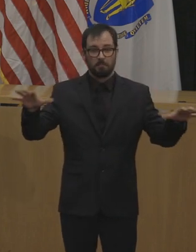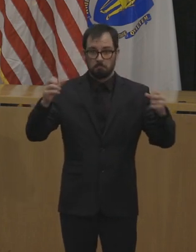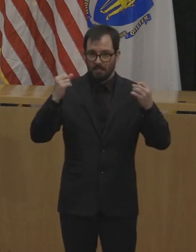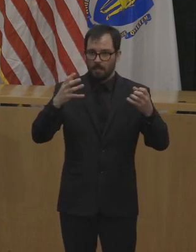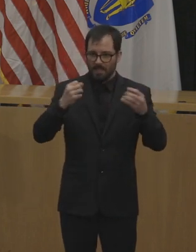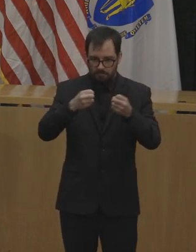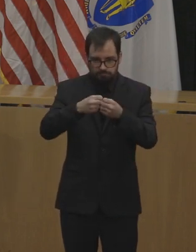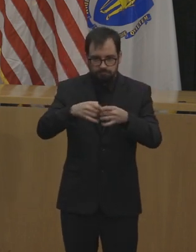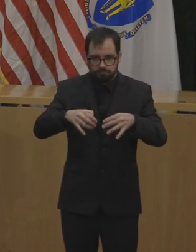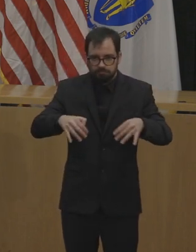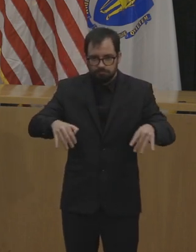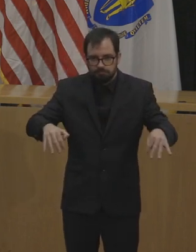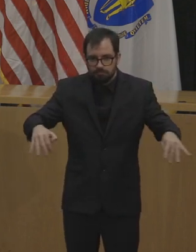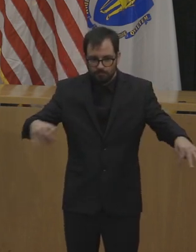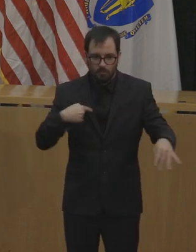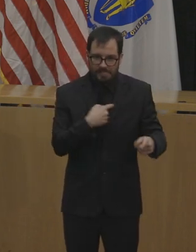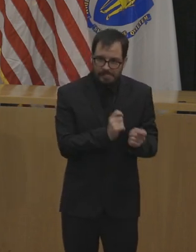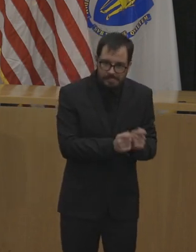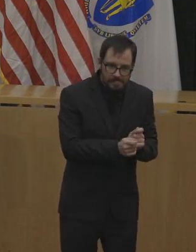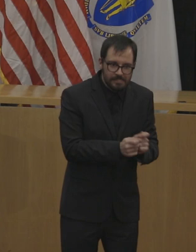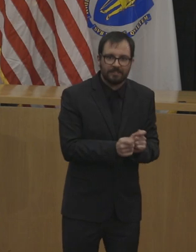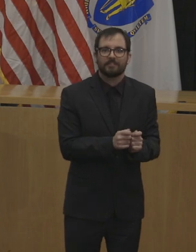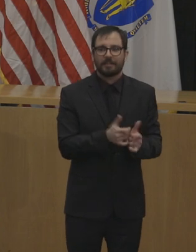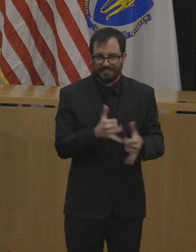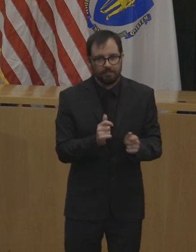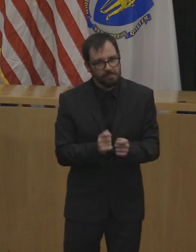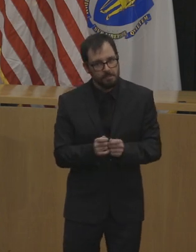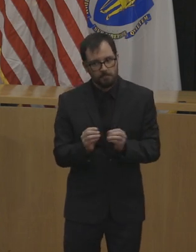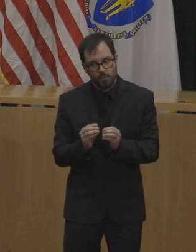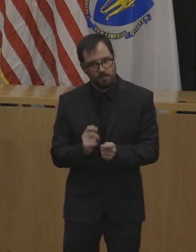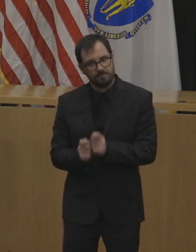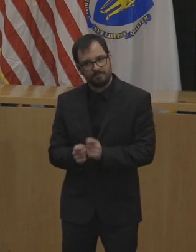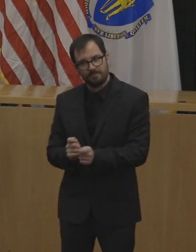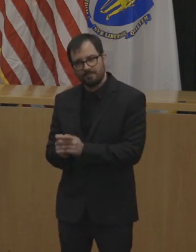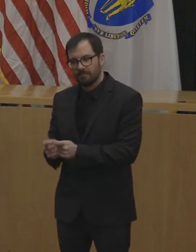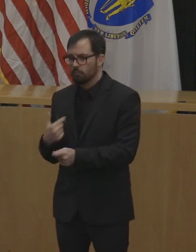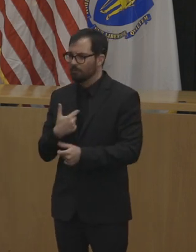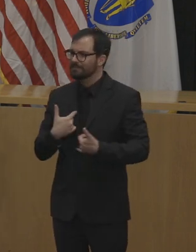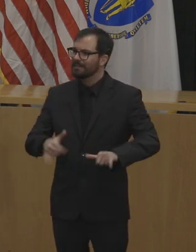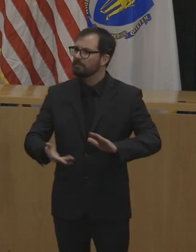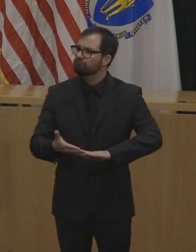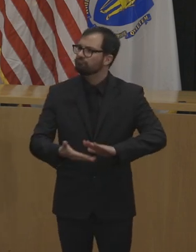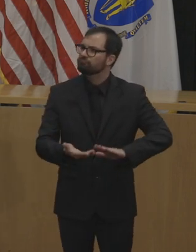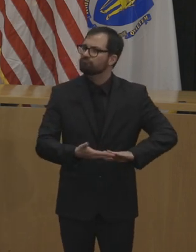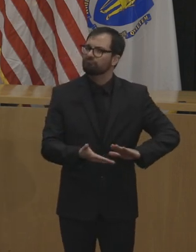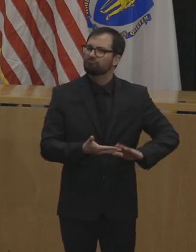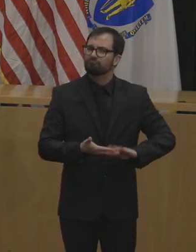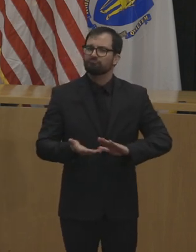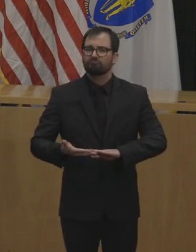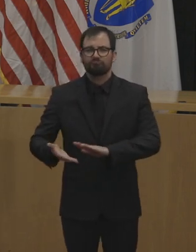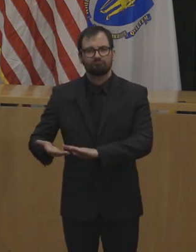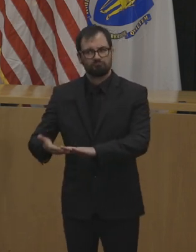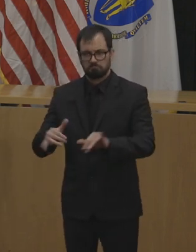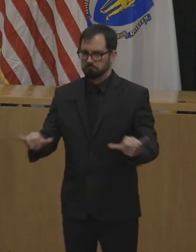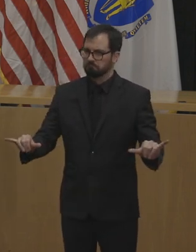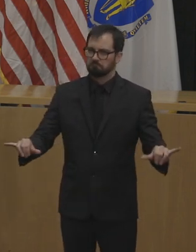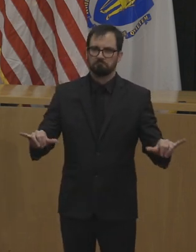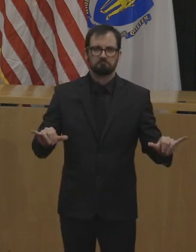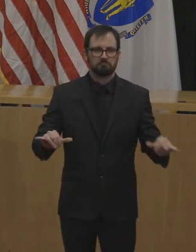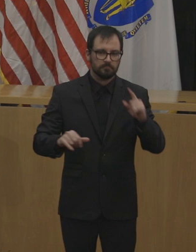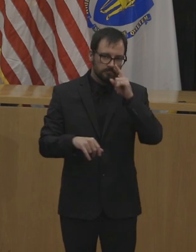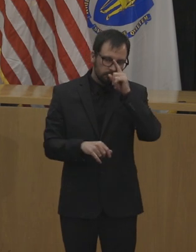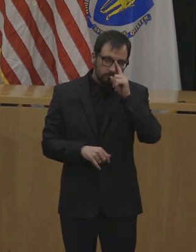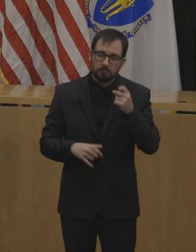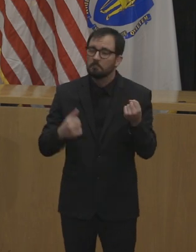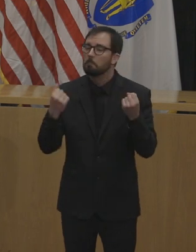to work. We've heard a lot from our local businesses, especially our restaurants. Many of these restaurants that we